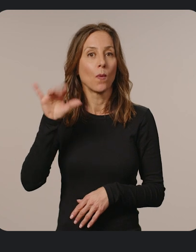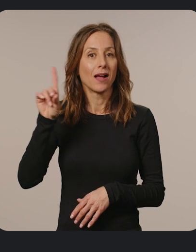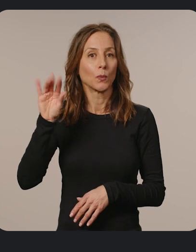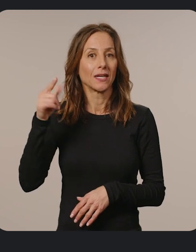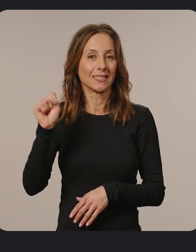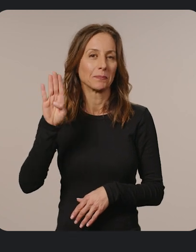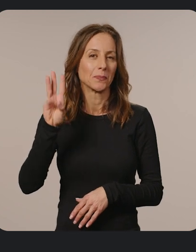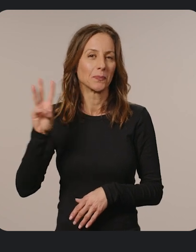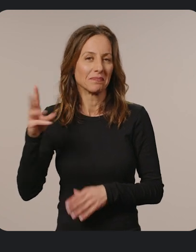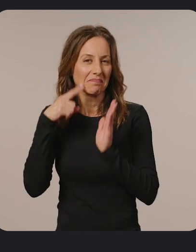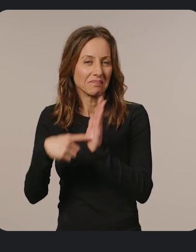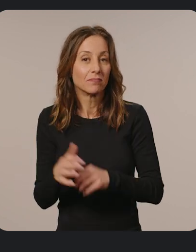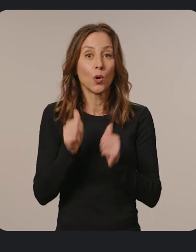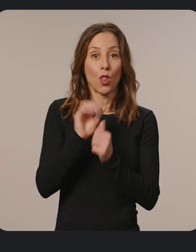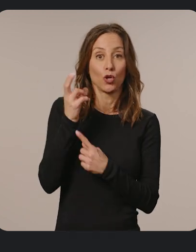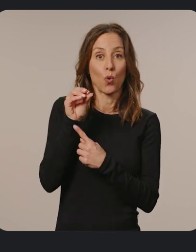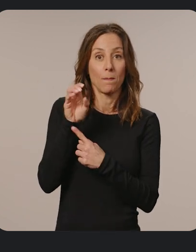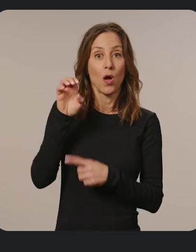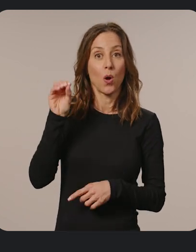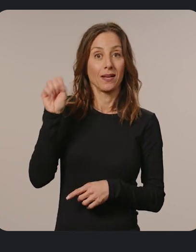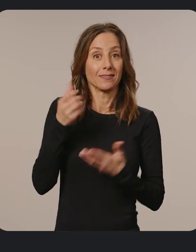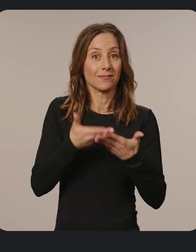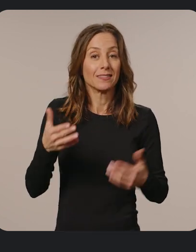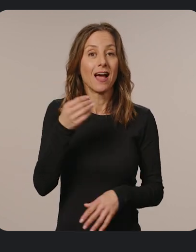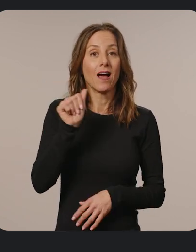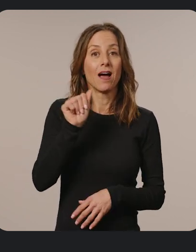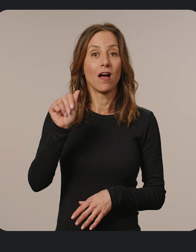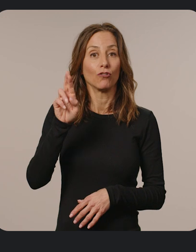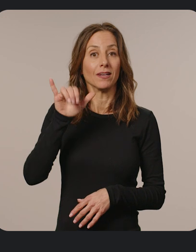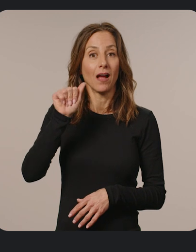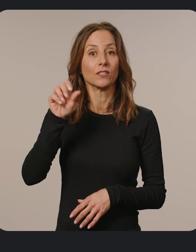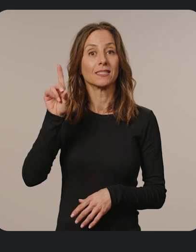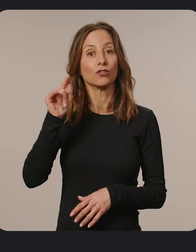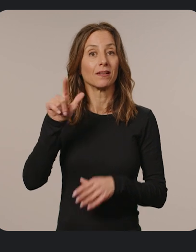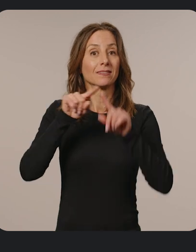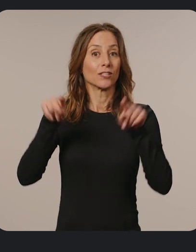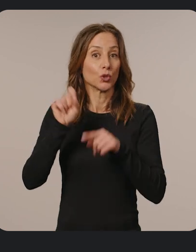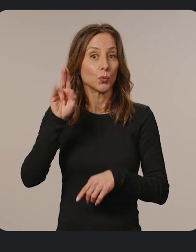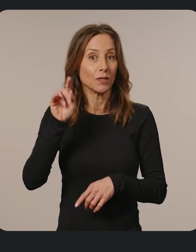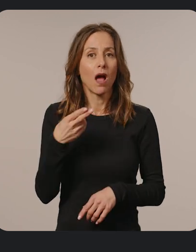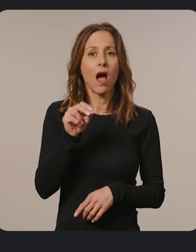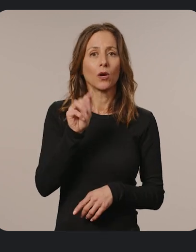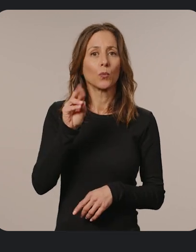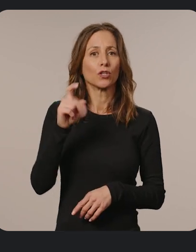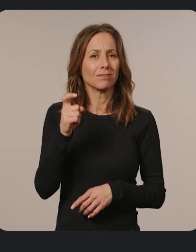Wild Wings, for instance. With Chrome OS devices and Arraya's digital signage suite, Hotworks